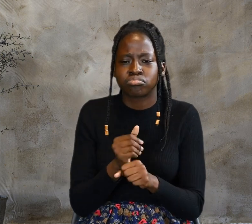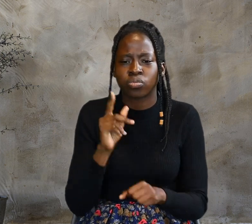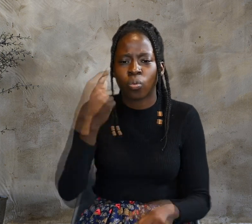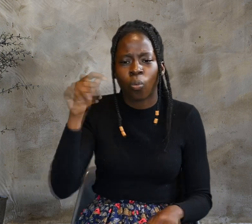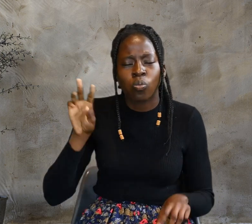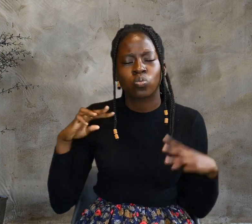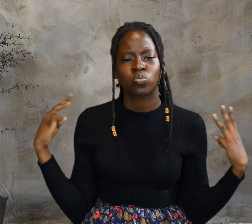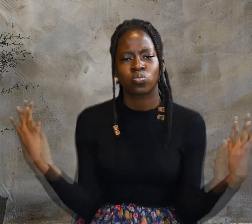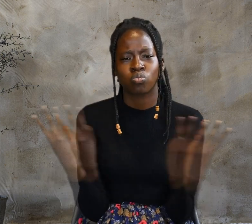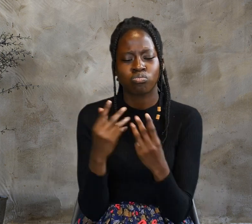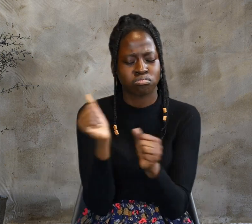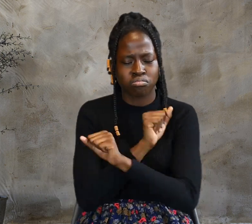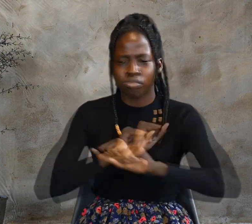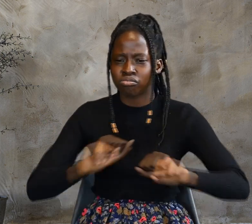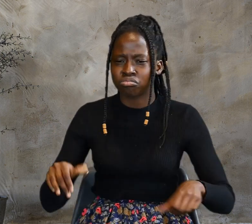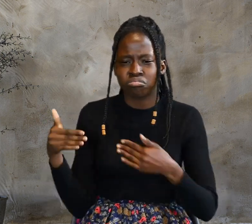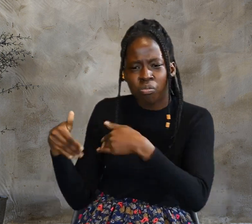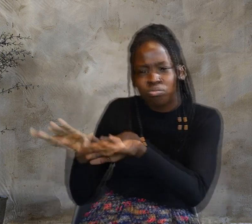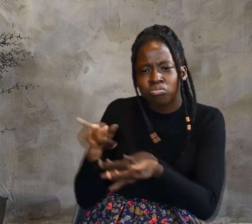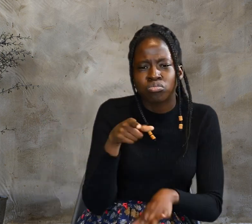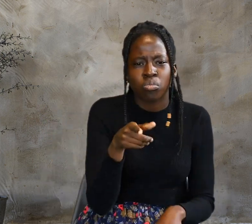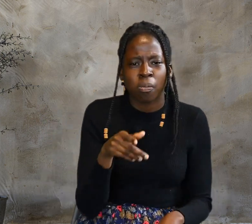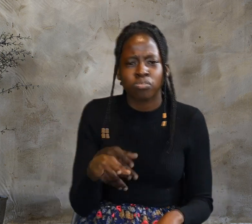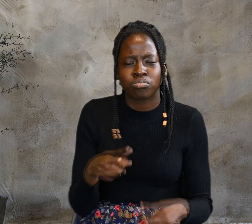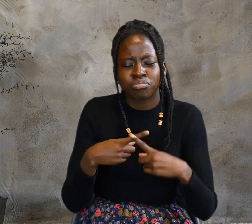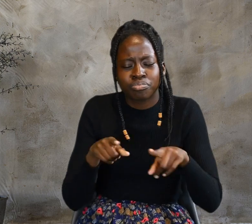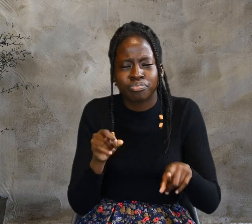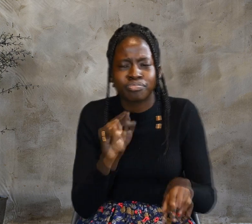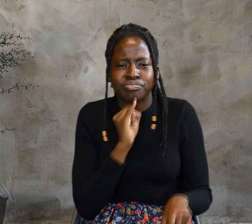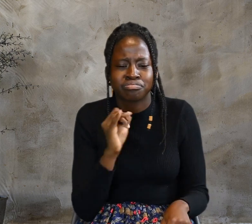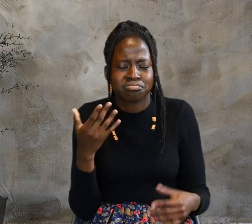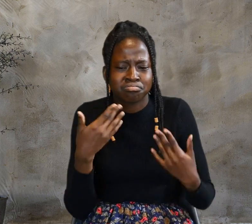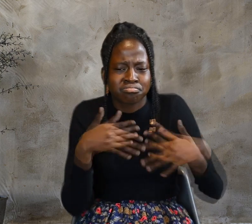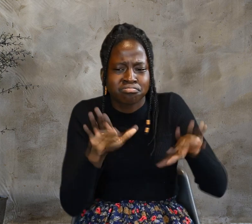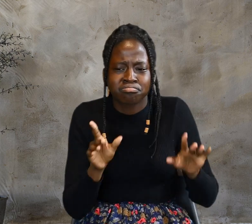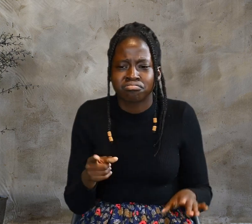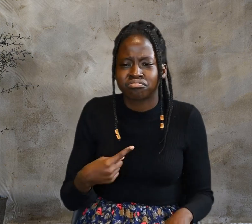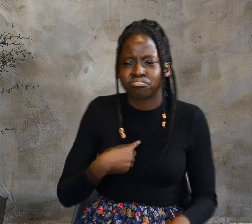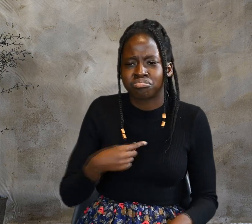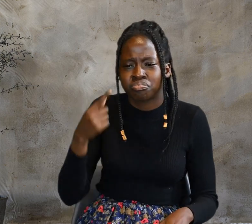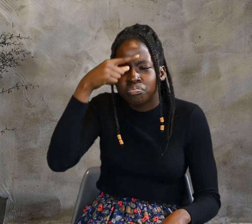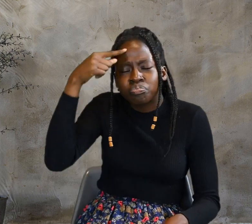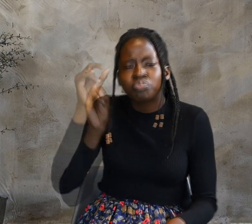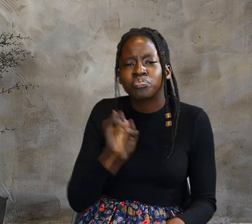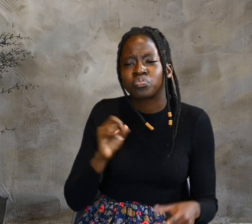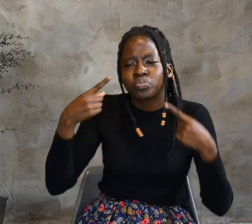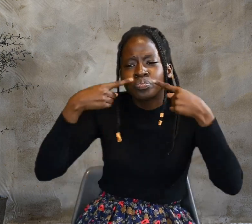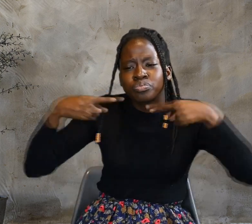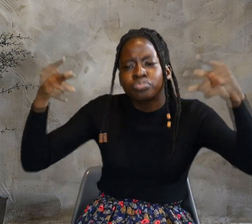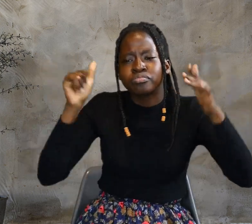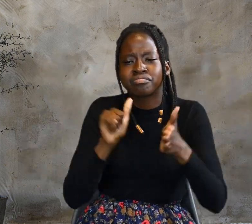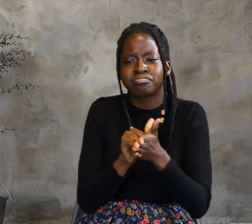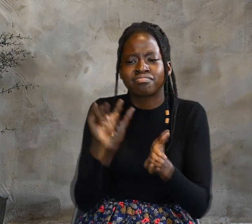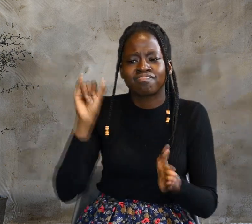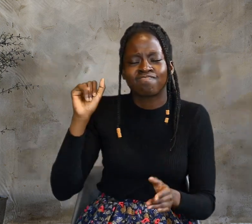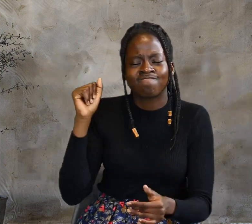The world cannot hate you, but it hates me because I testify that its works are